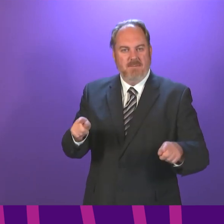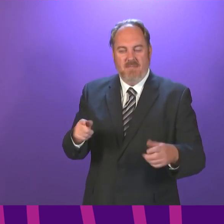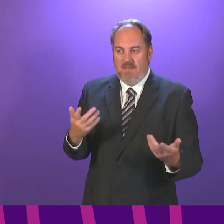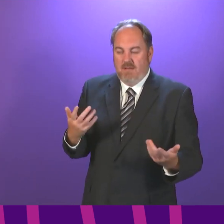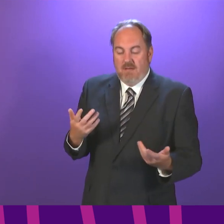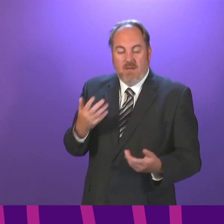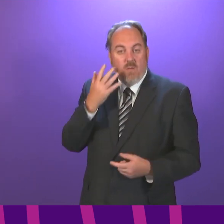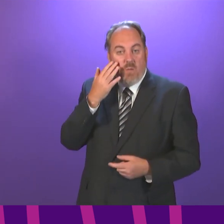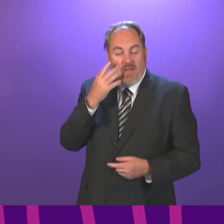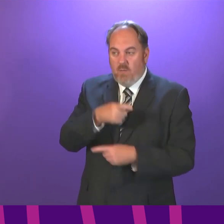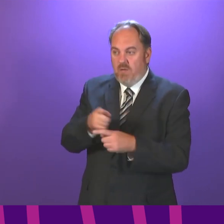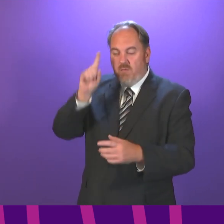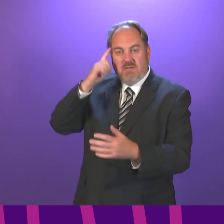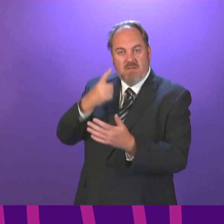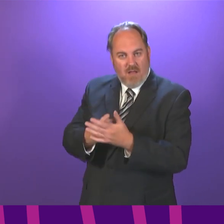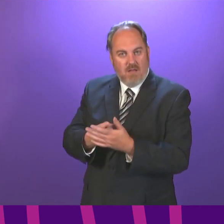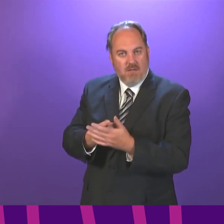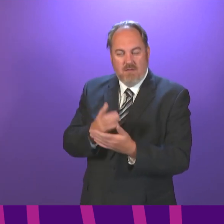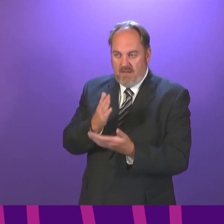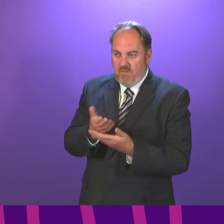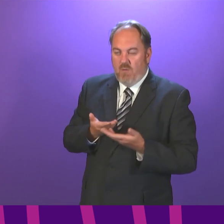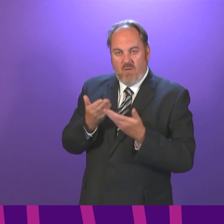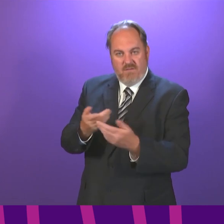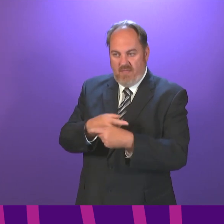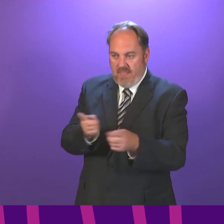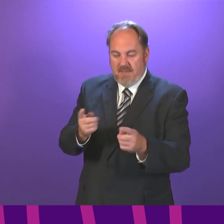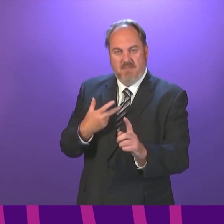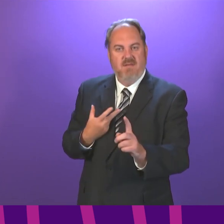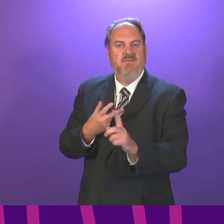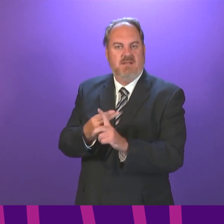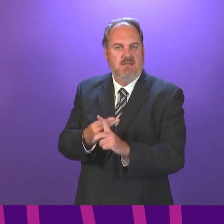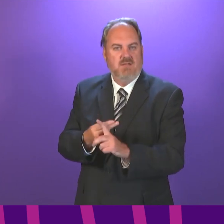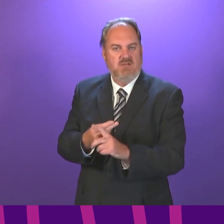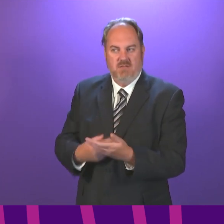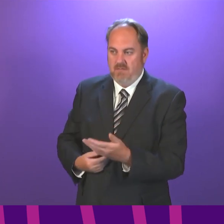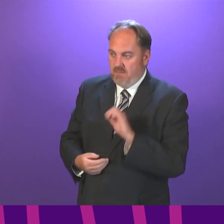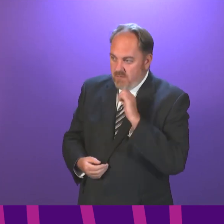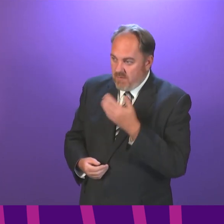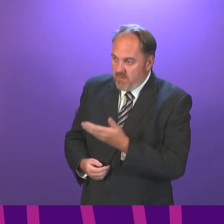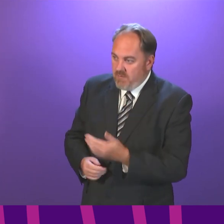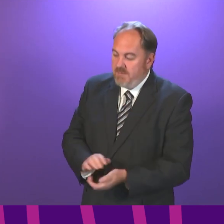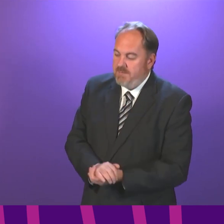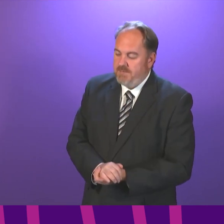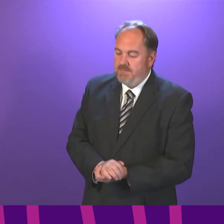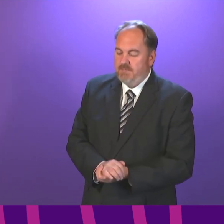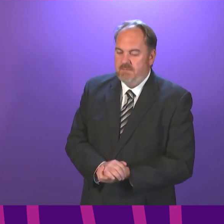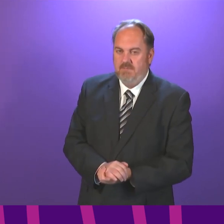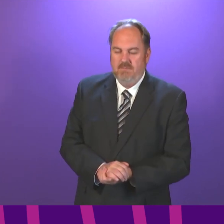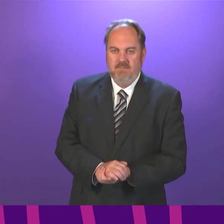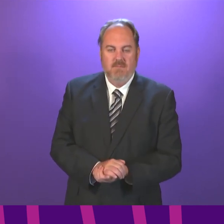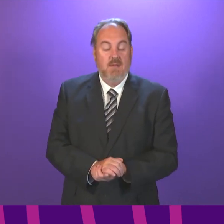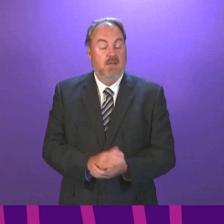the Scottish Government make a decision on offering them a vaccination? Prime Minister Murtagh, As